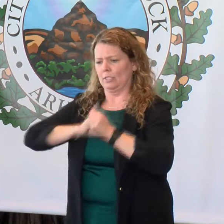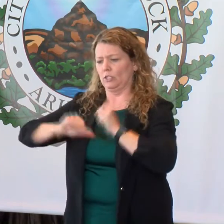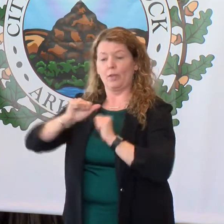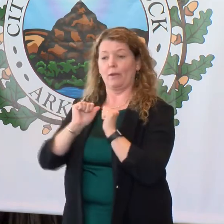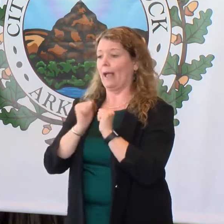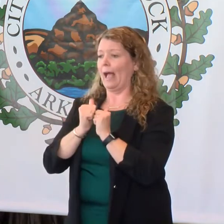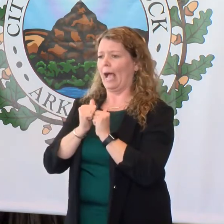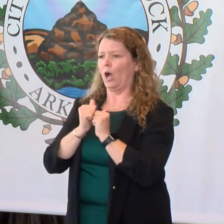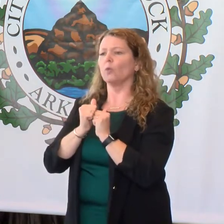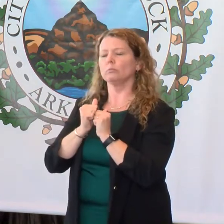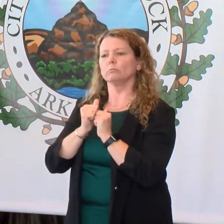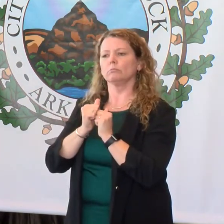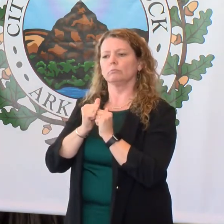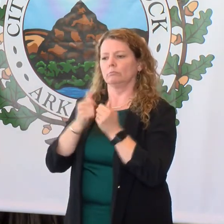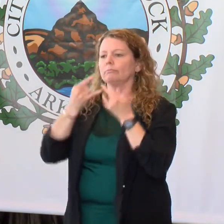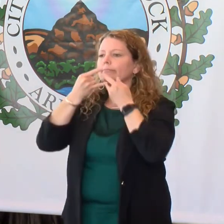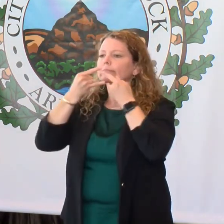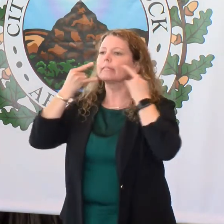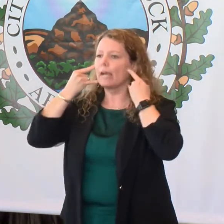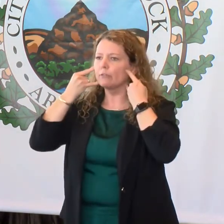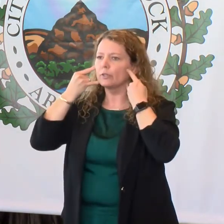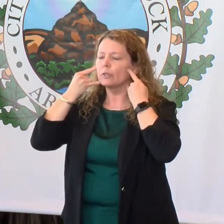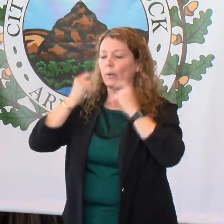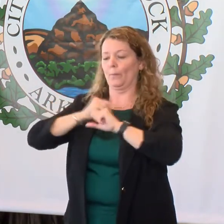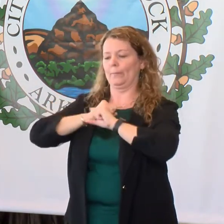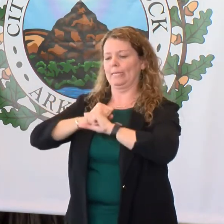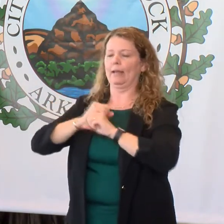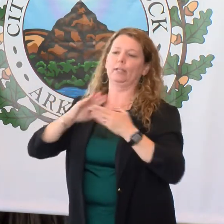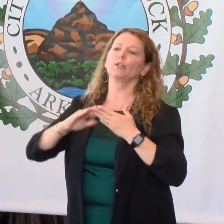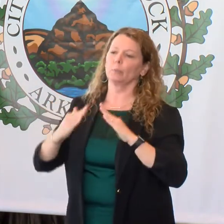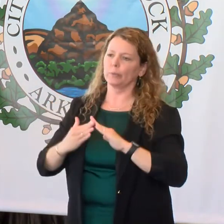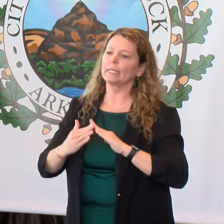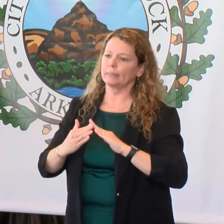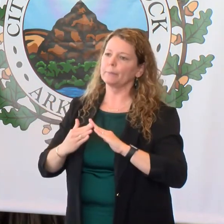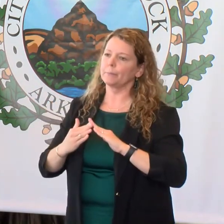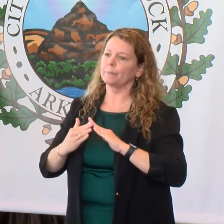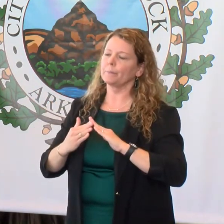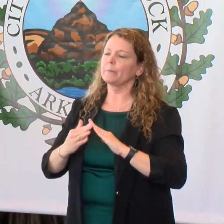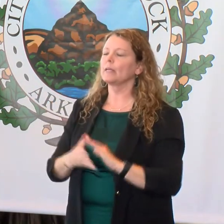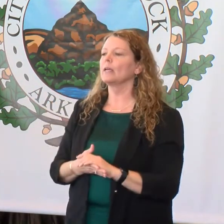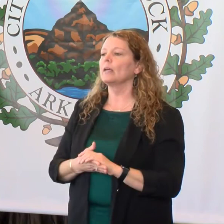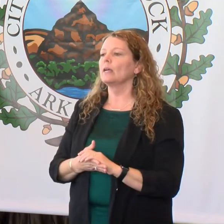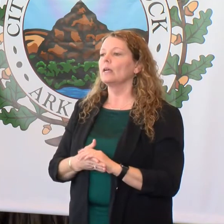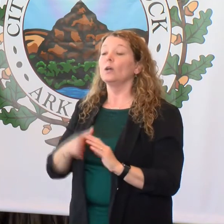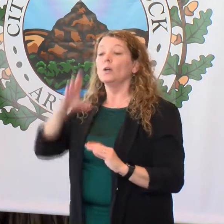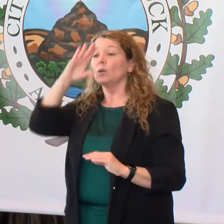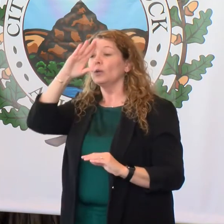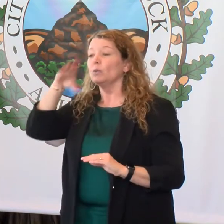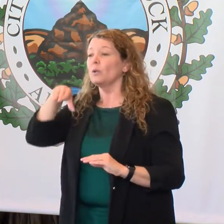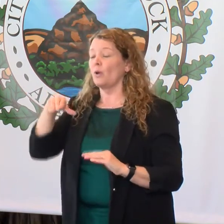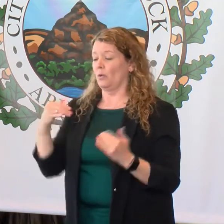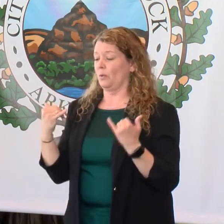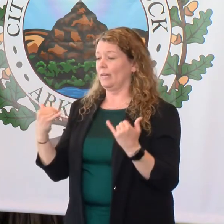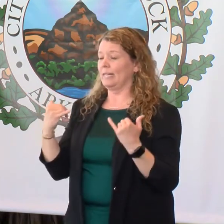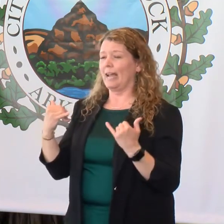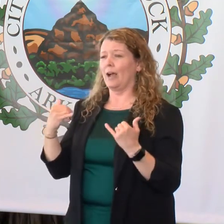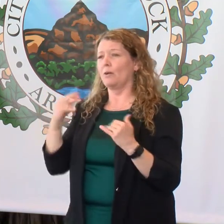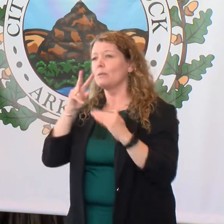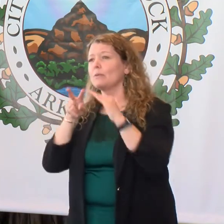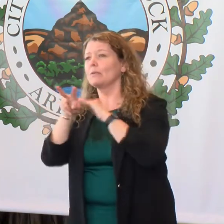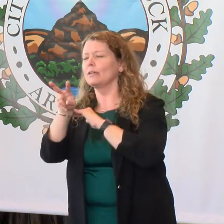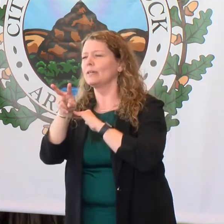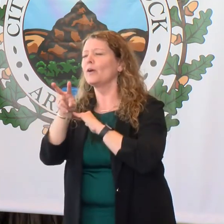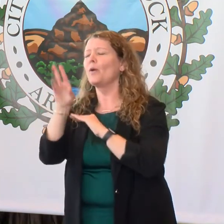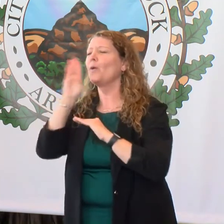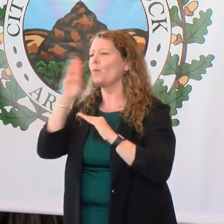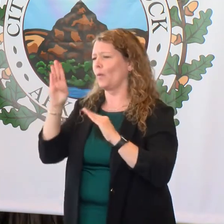By completing these coverings around our face to protect our community, we know that this is something that we see the light at the end of the tunnel.